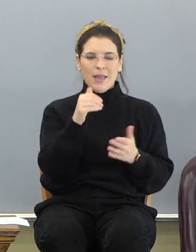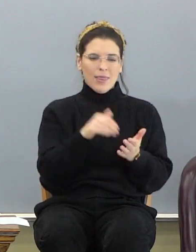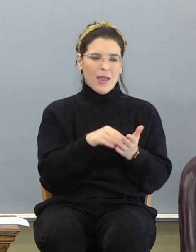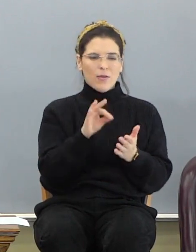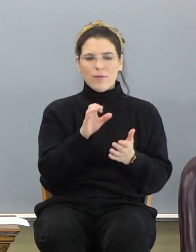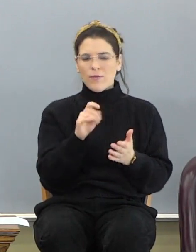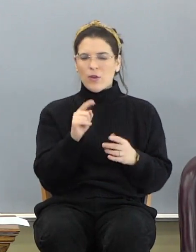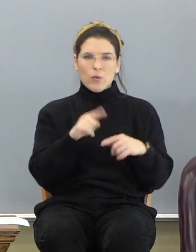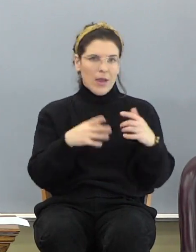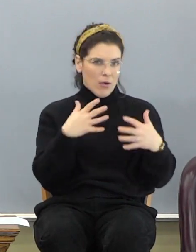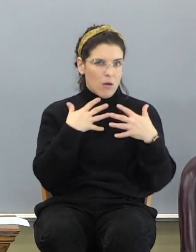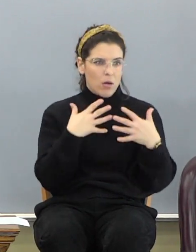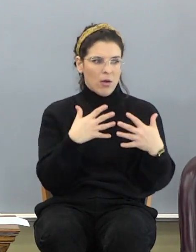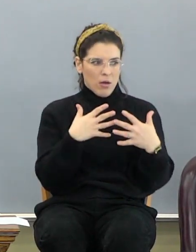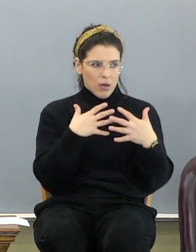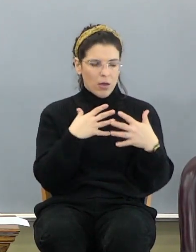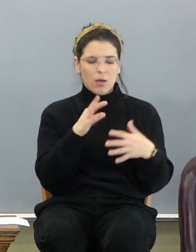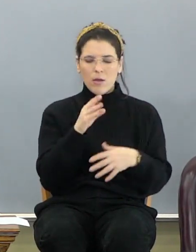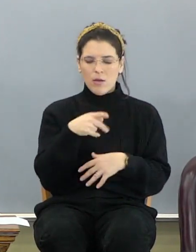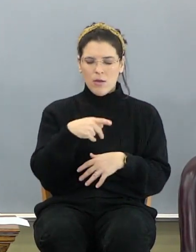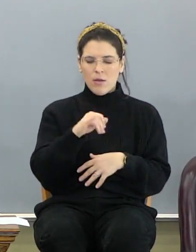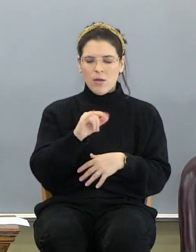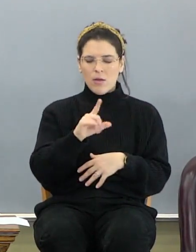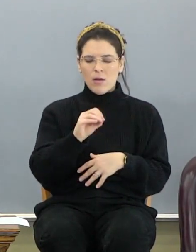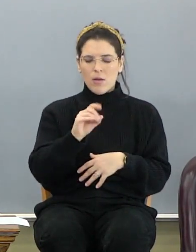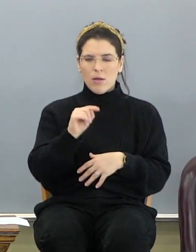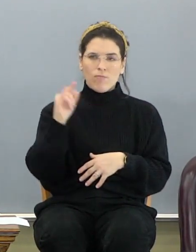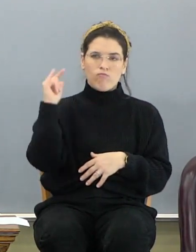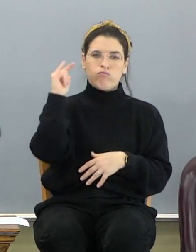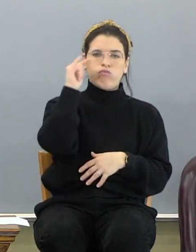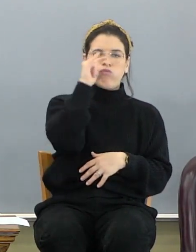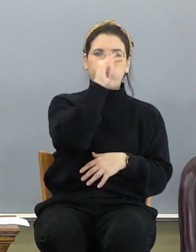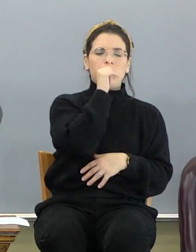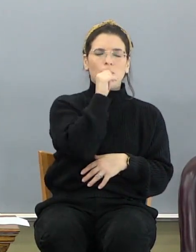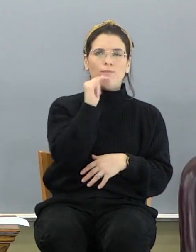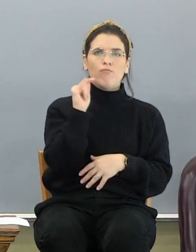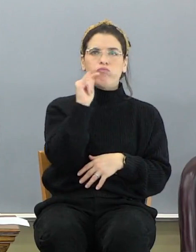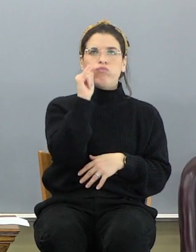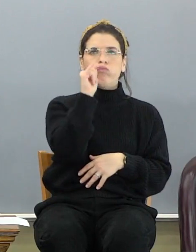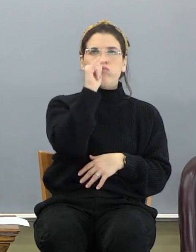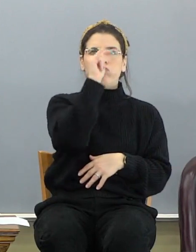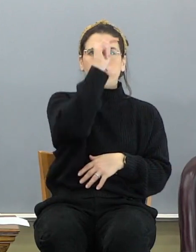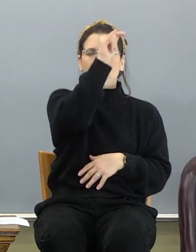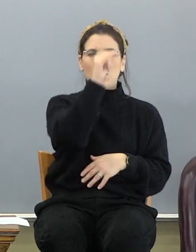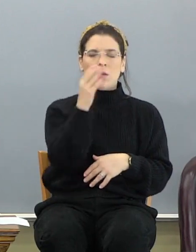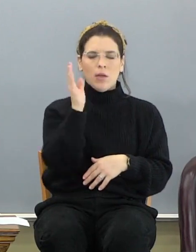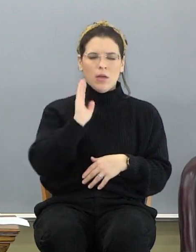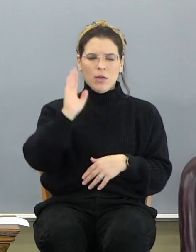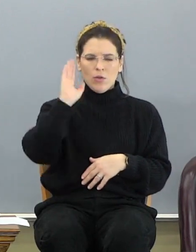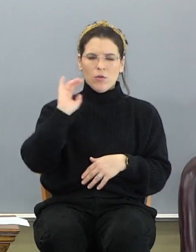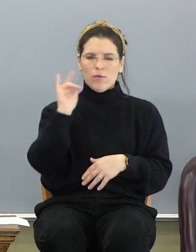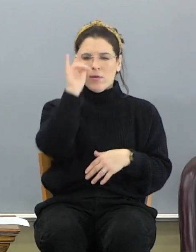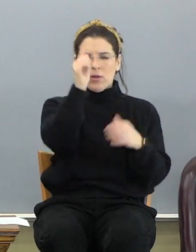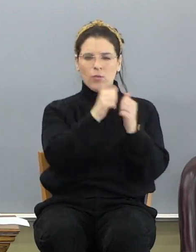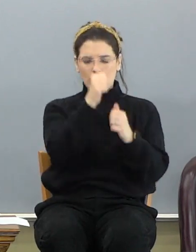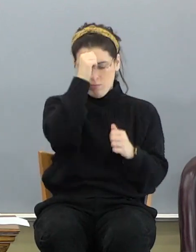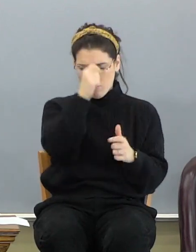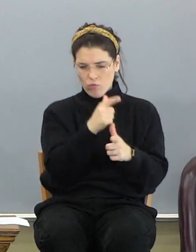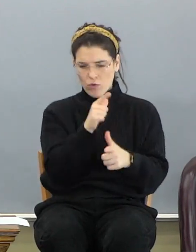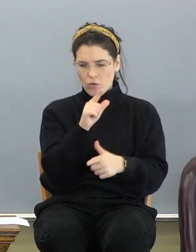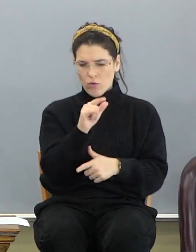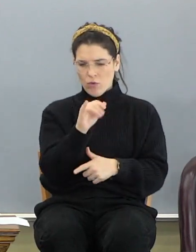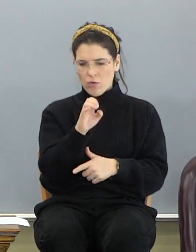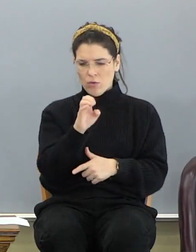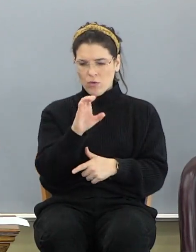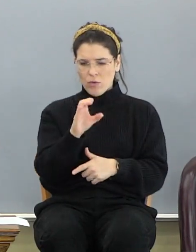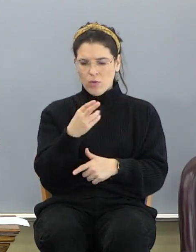you get where you can't breathe. If you are a pilot and you get in a private plane and go up, I used to fly with Brother Leach, he'd get up about 10,000 feet.